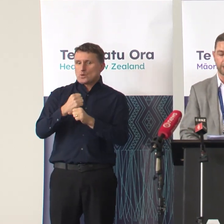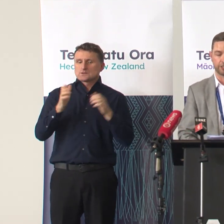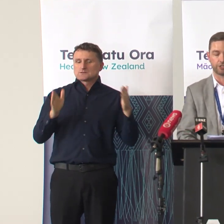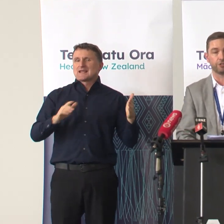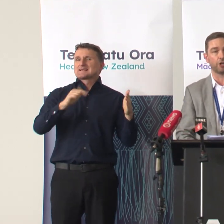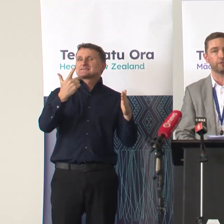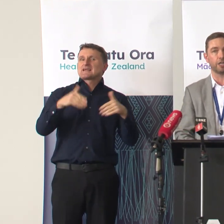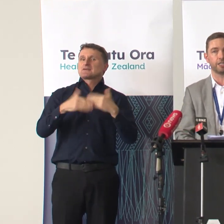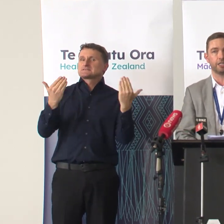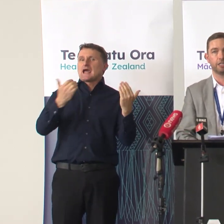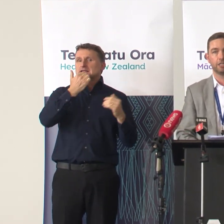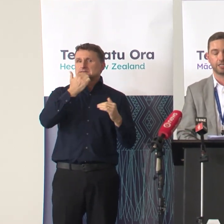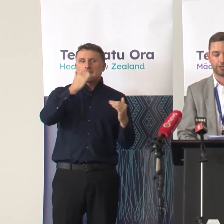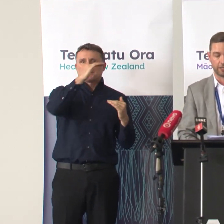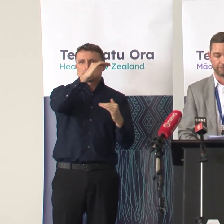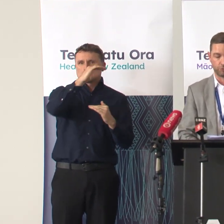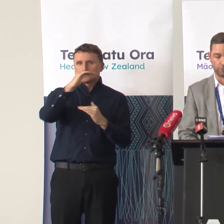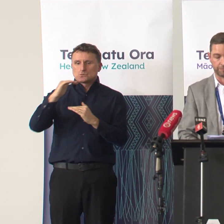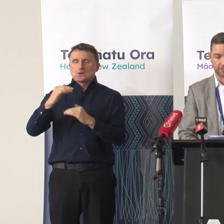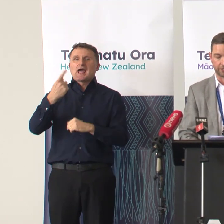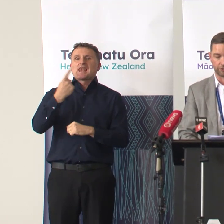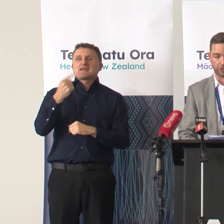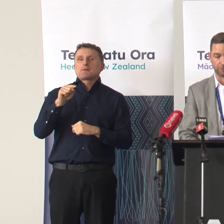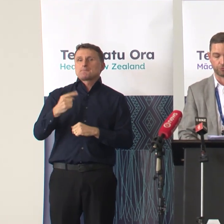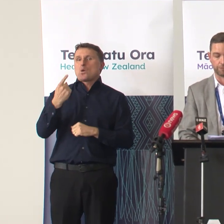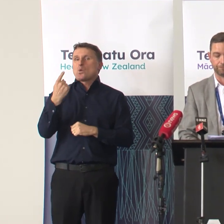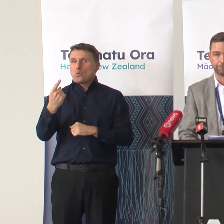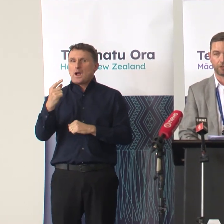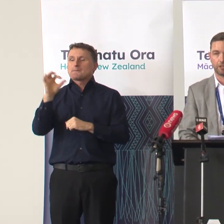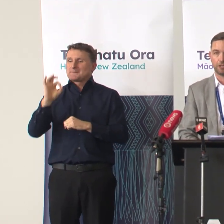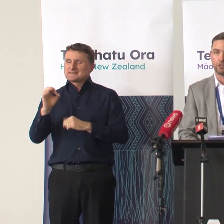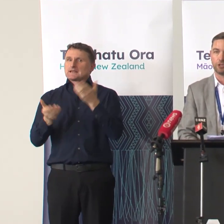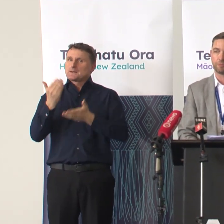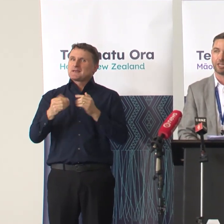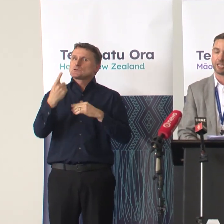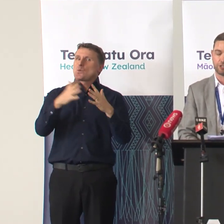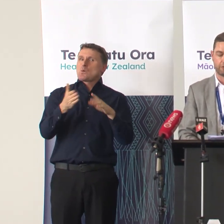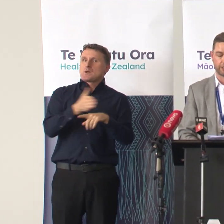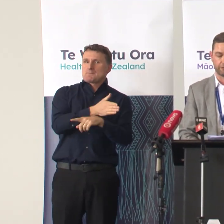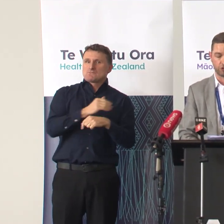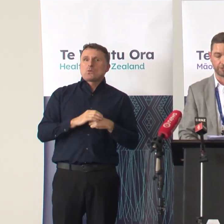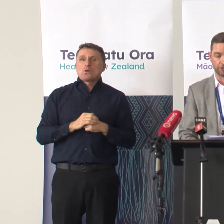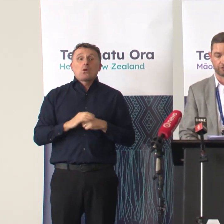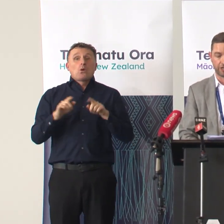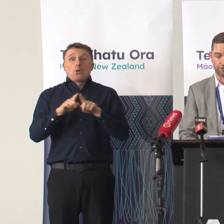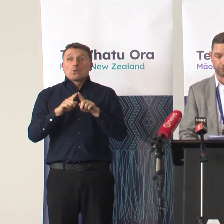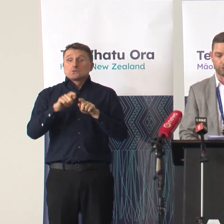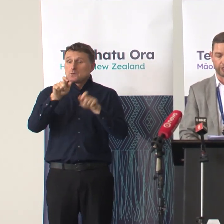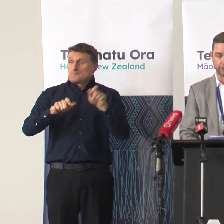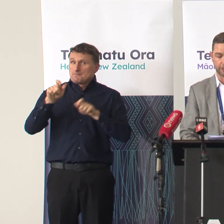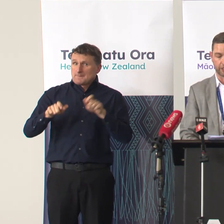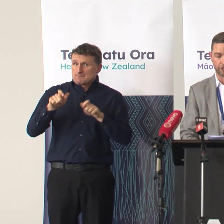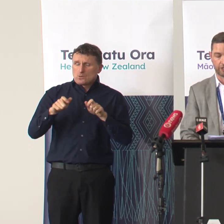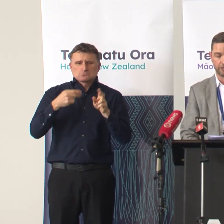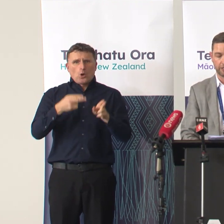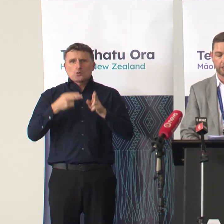hospitalisations due to COVID-19 down 11.1% on the week before. Hospitalisation rates have dropped in three of the four